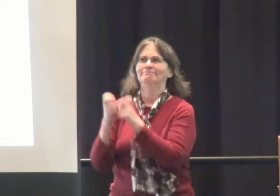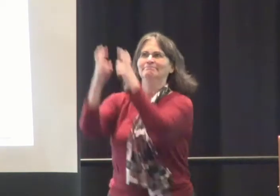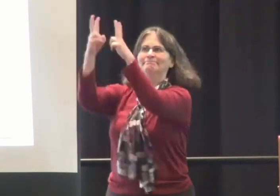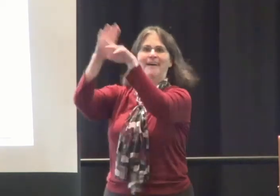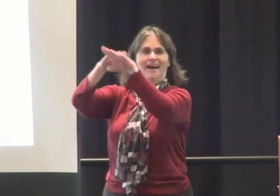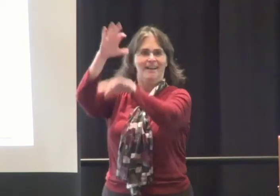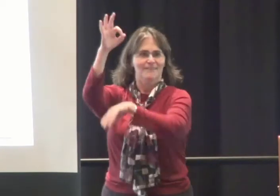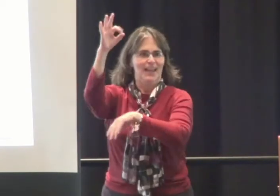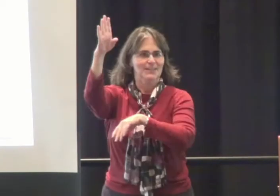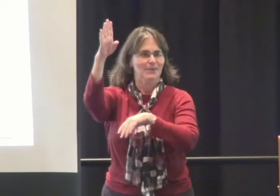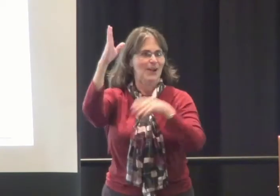from Facebook.